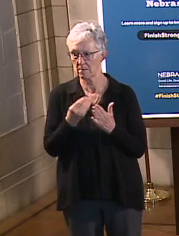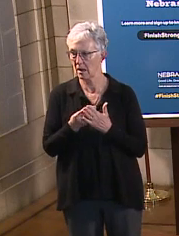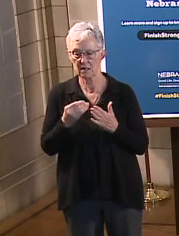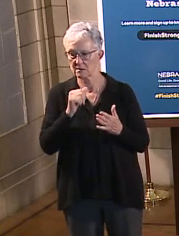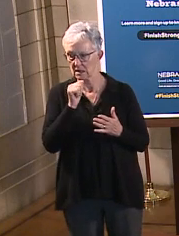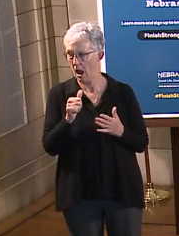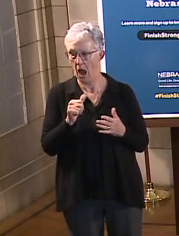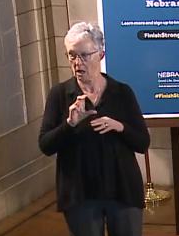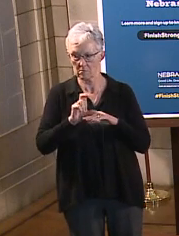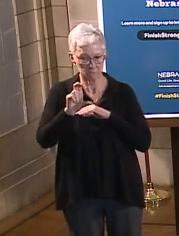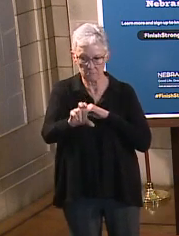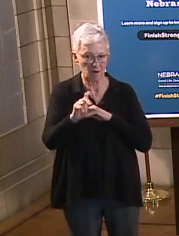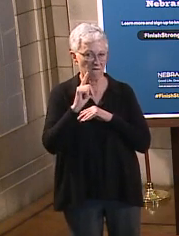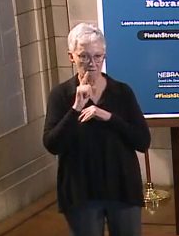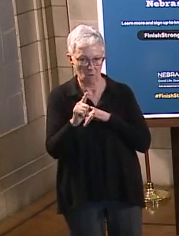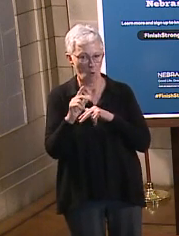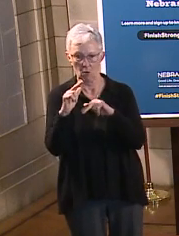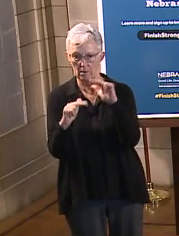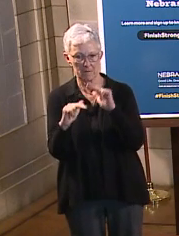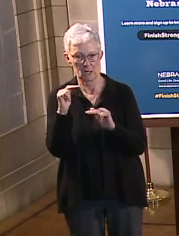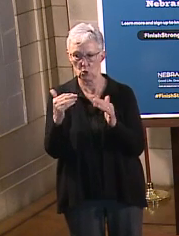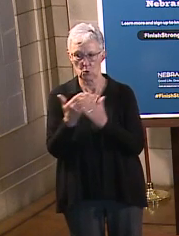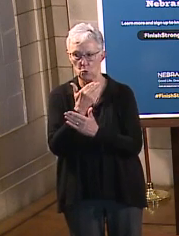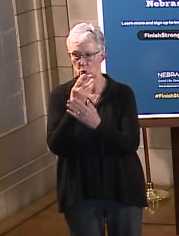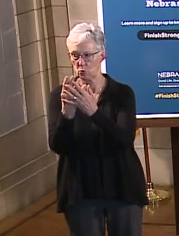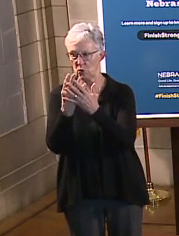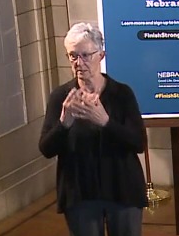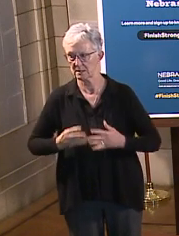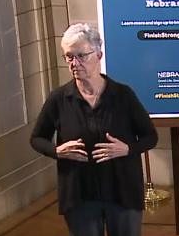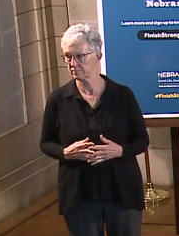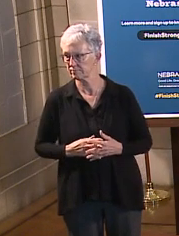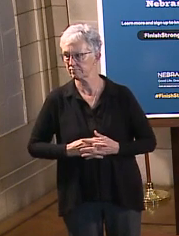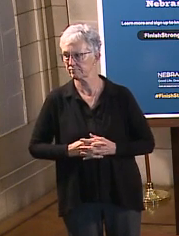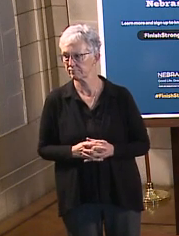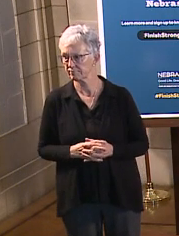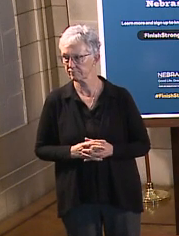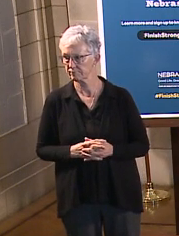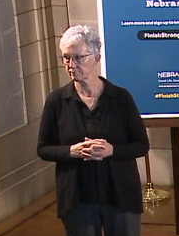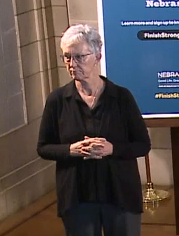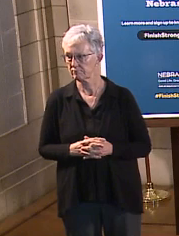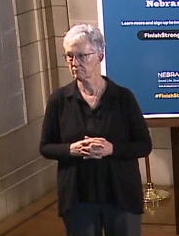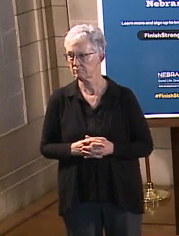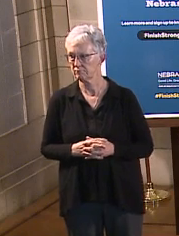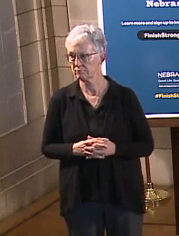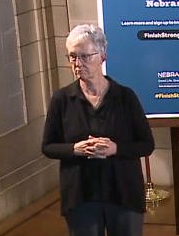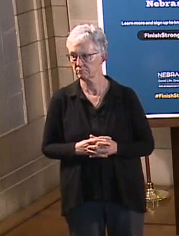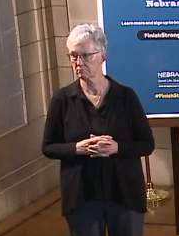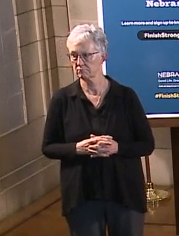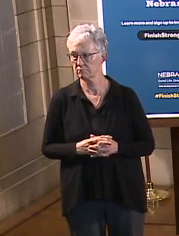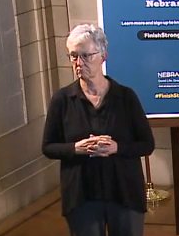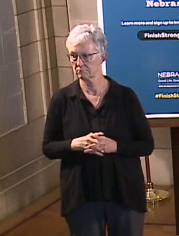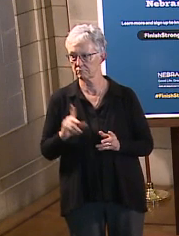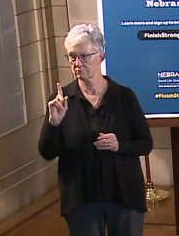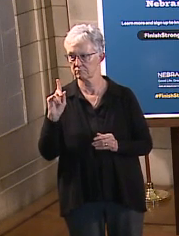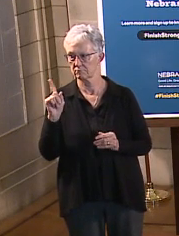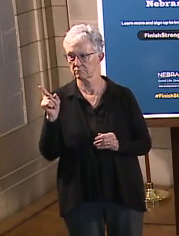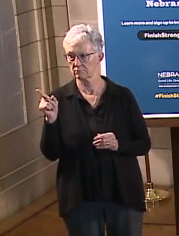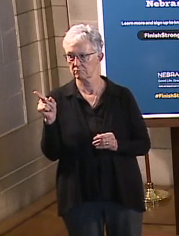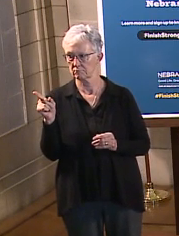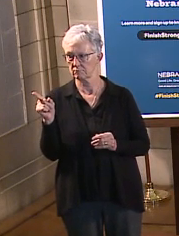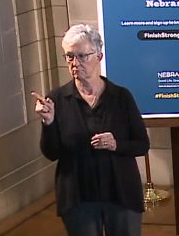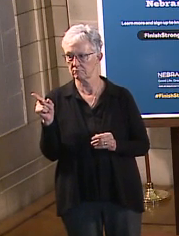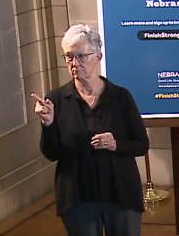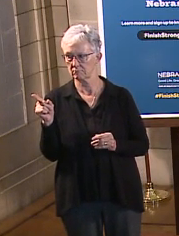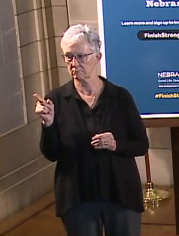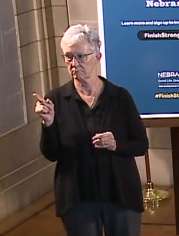construction. Paul Hamill says, can you comment on the lawsuit filed part of a prison inmate seeking an abortion? Paul Hamill, the...